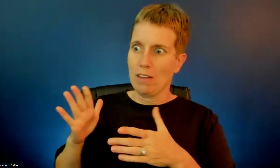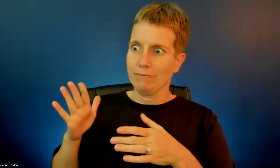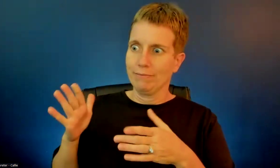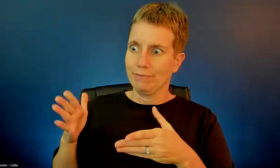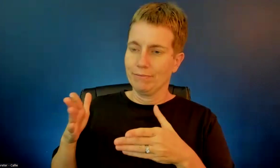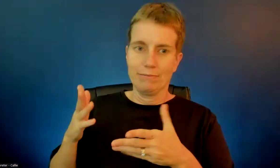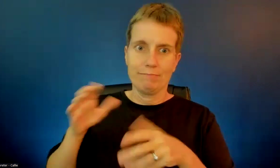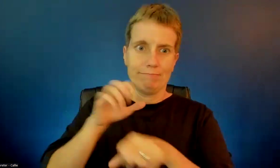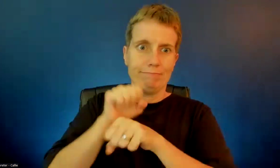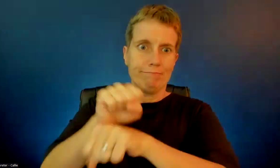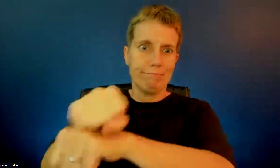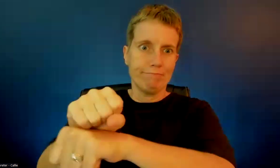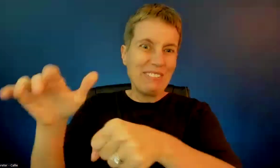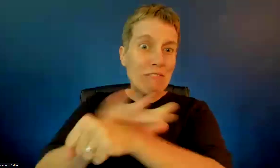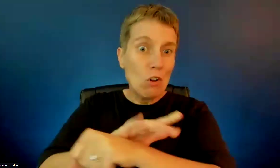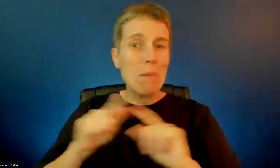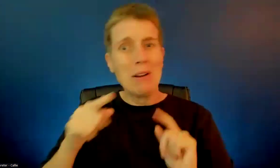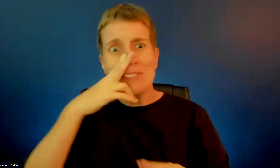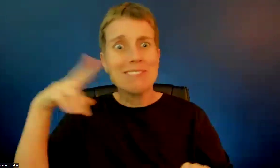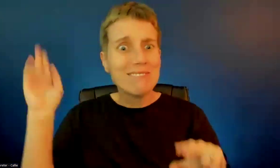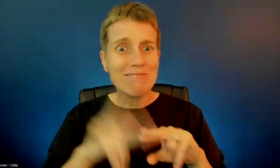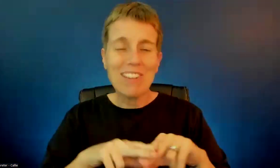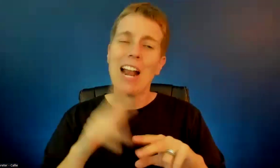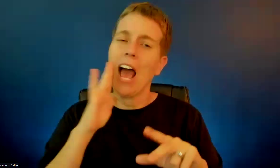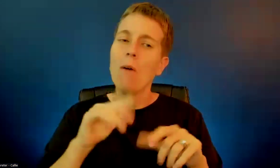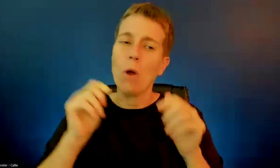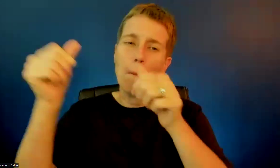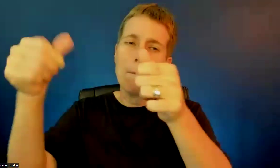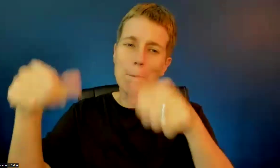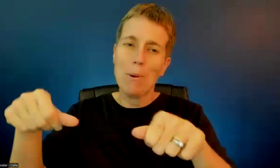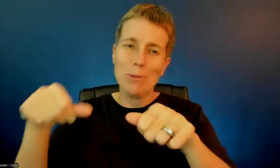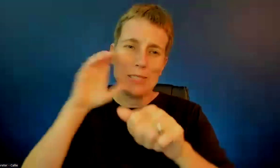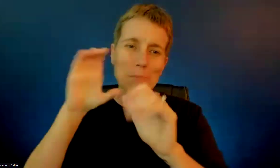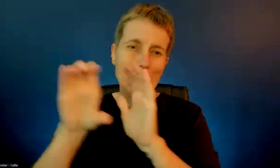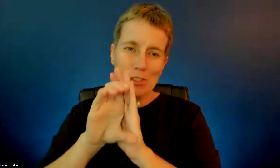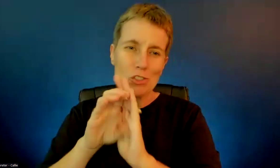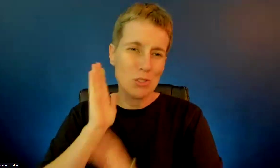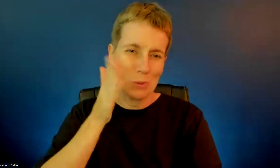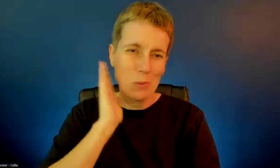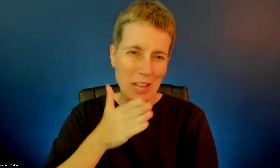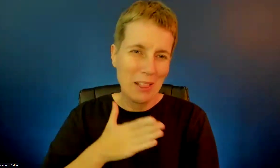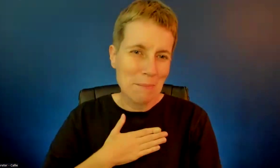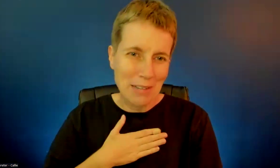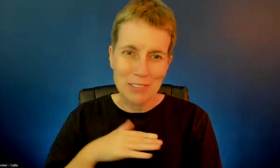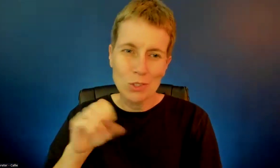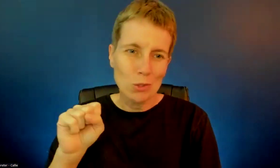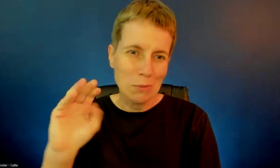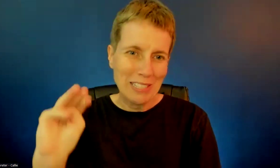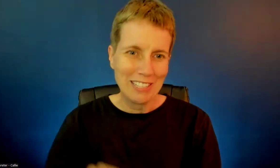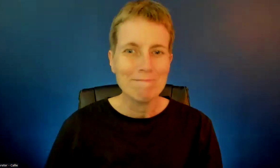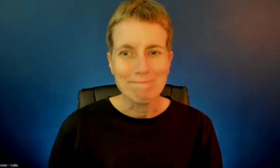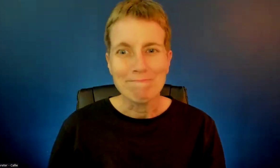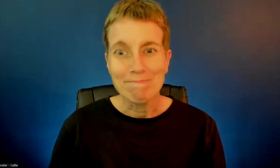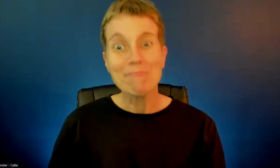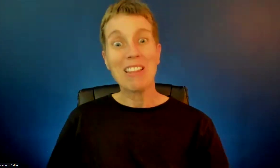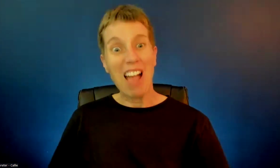it was really fun. I'll be posting pictures on my social media videos this weekend. Will we